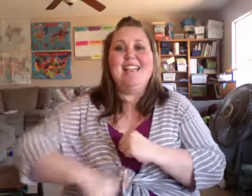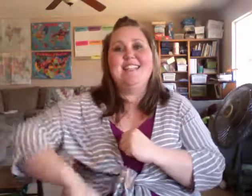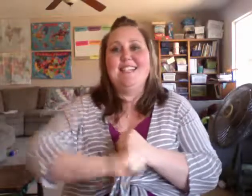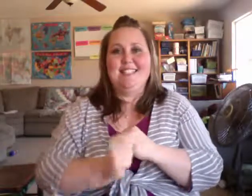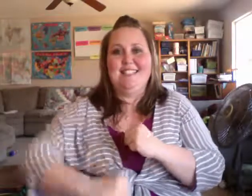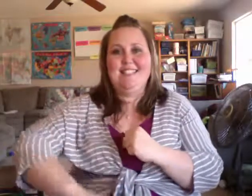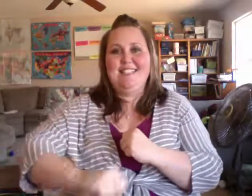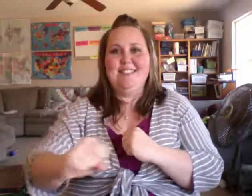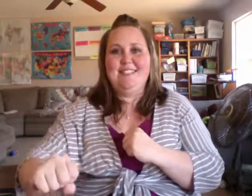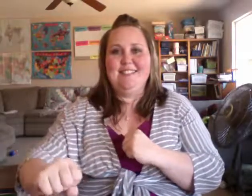Intestines. Intestines. Intestines. this.